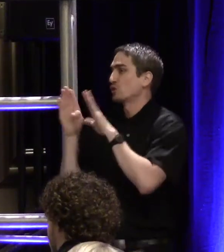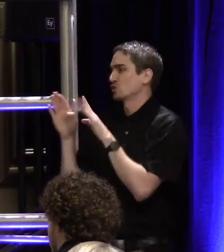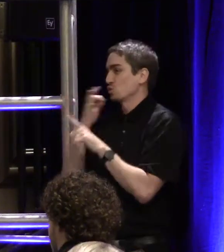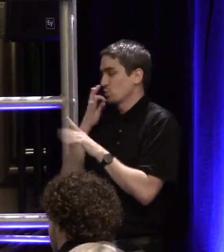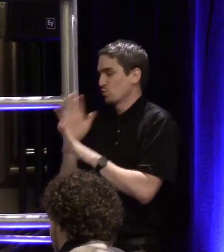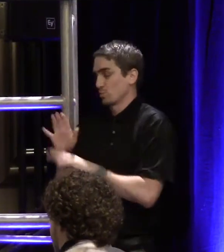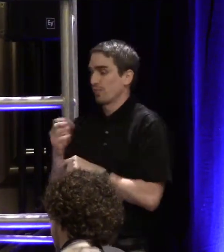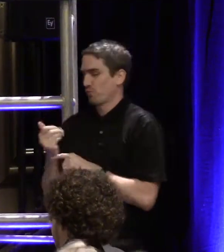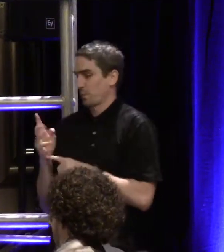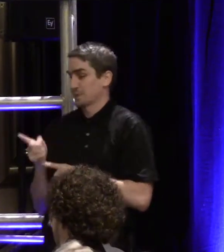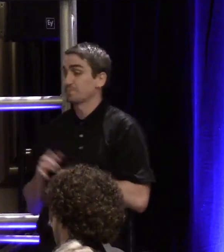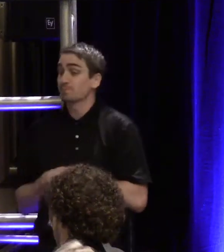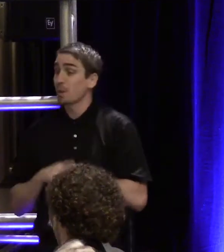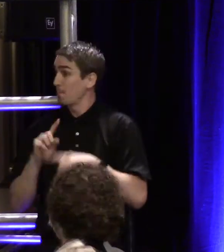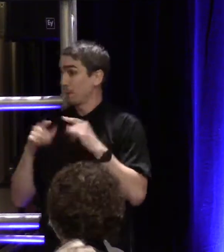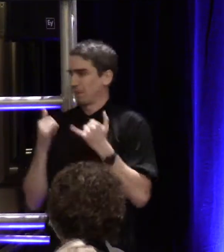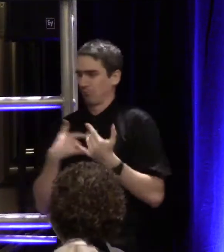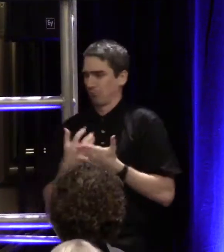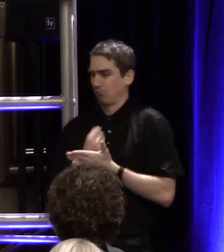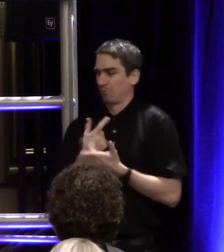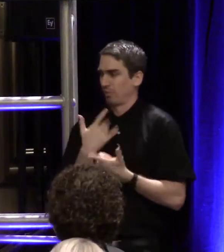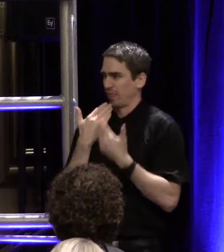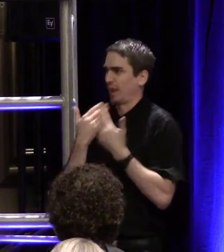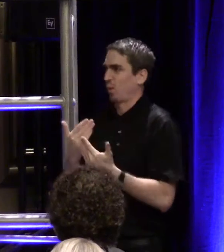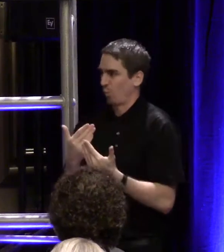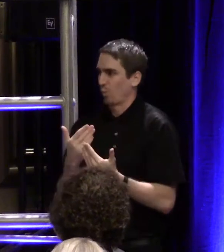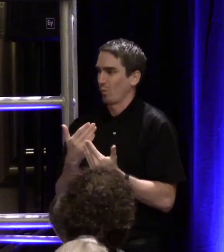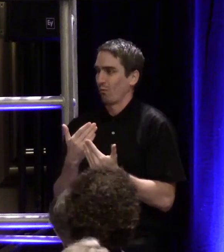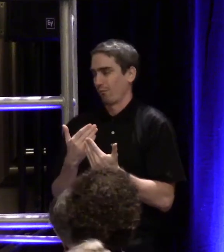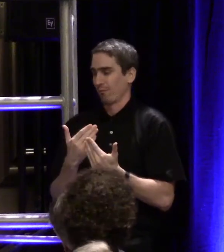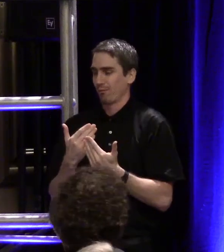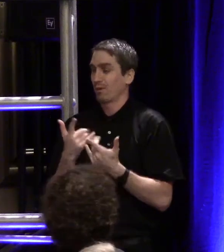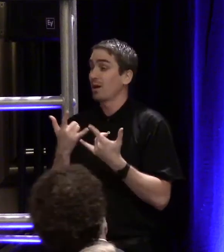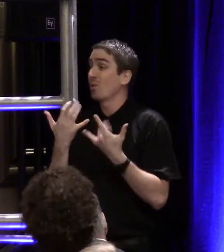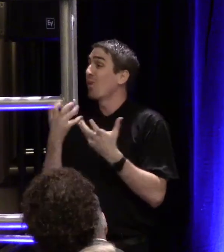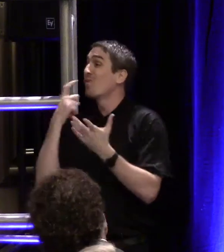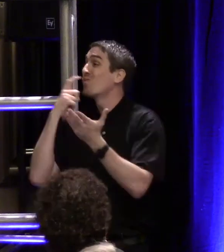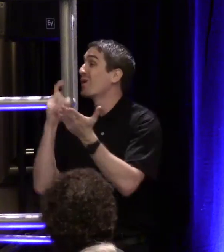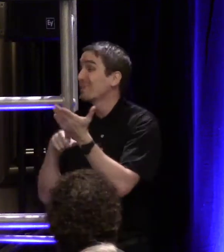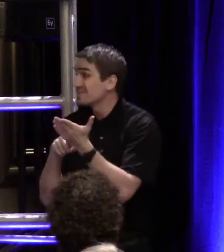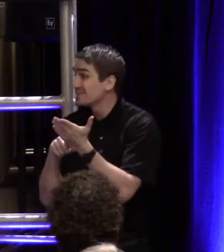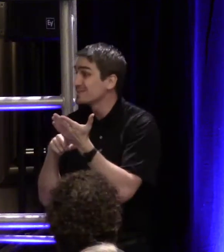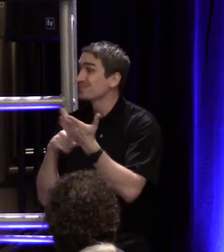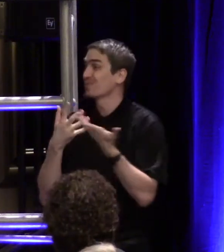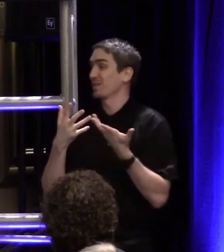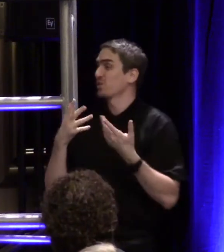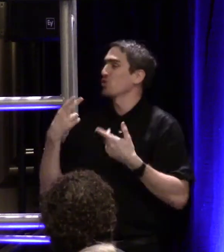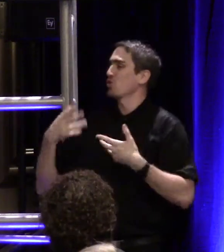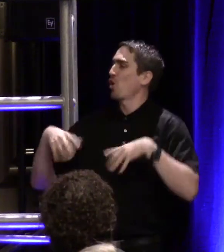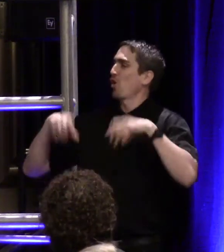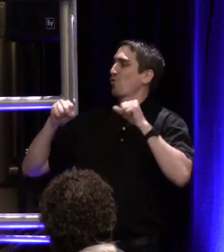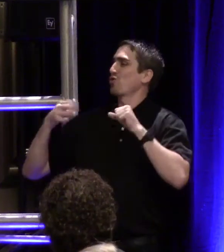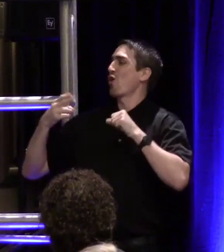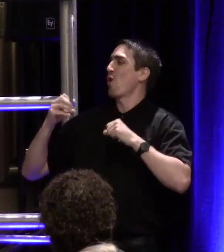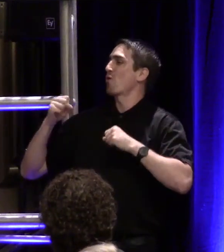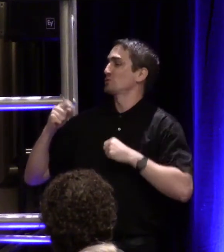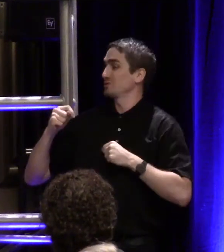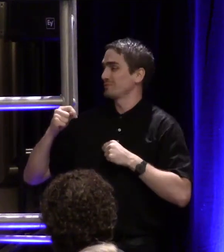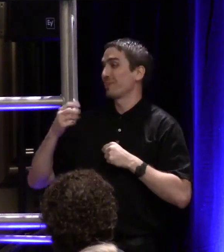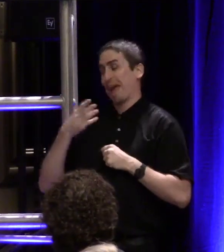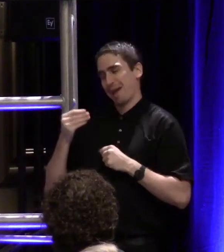While I'm in the thank you mode, I would like to recognize my hosts and my family.